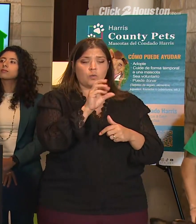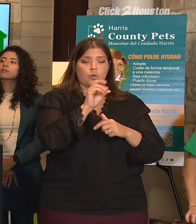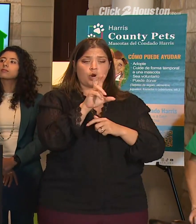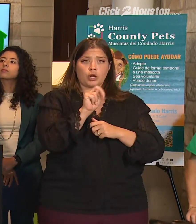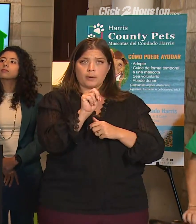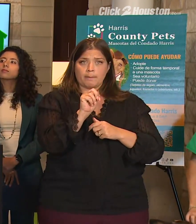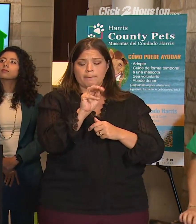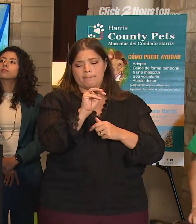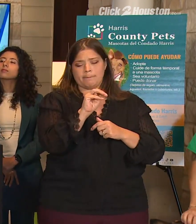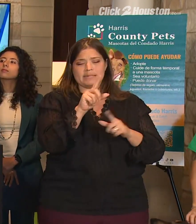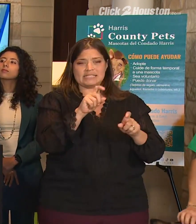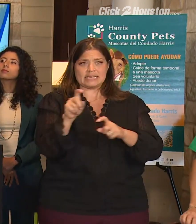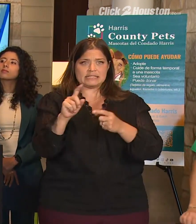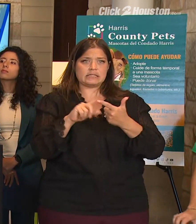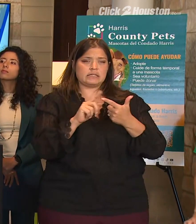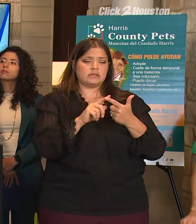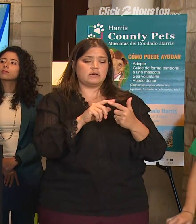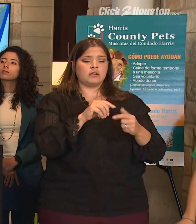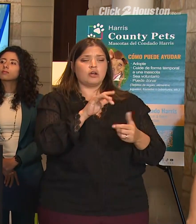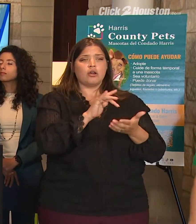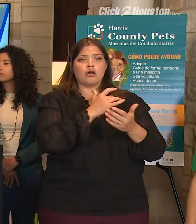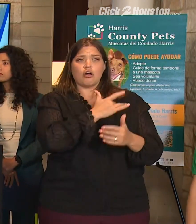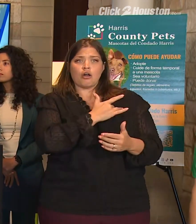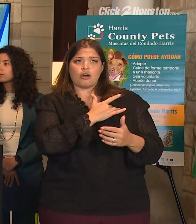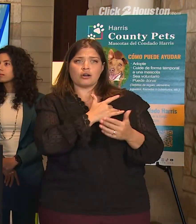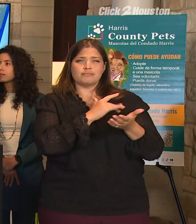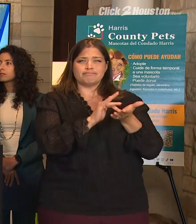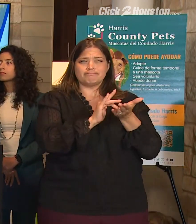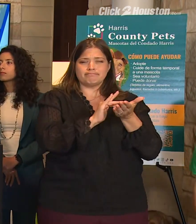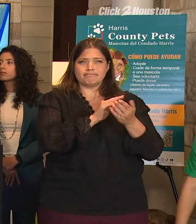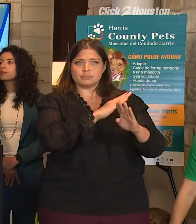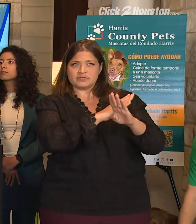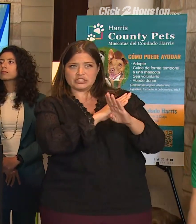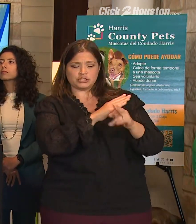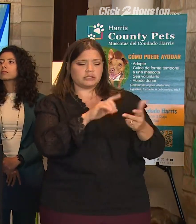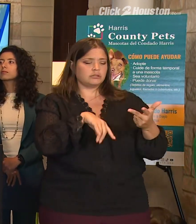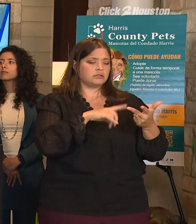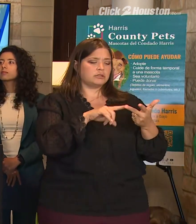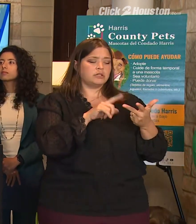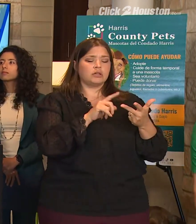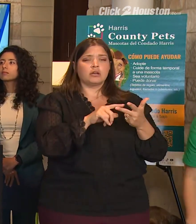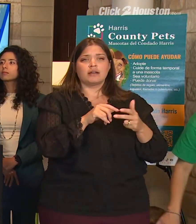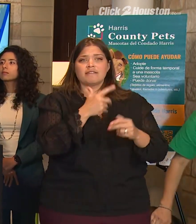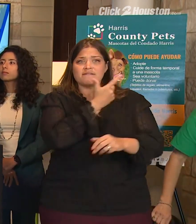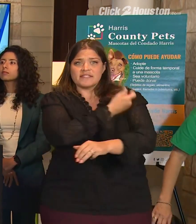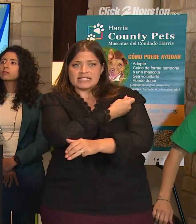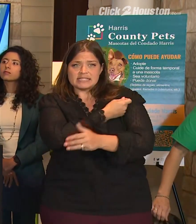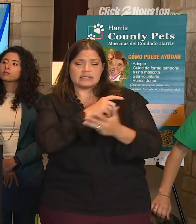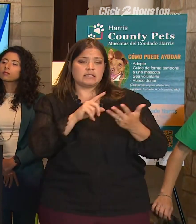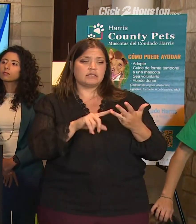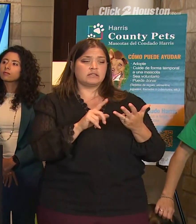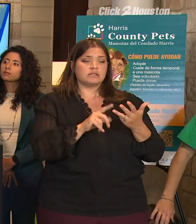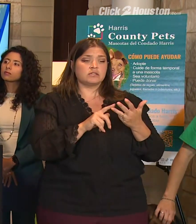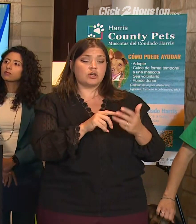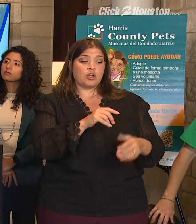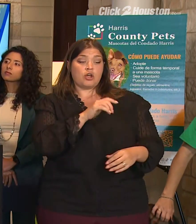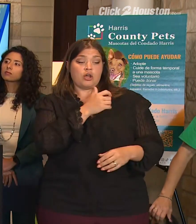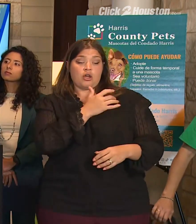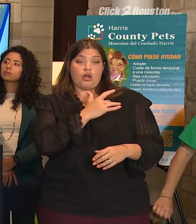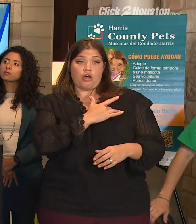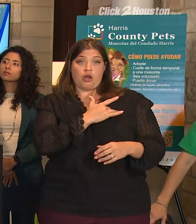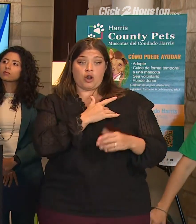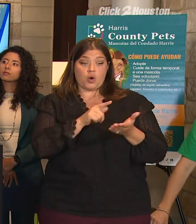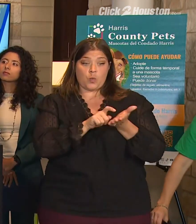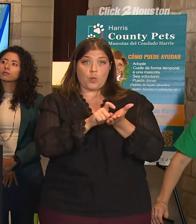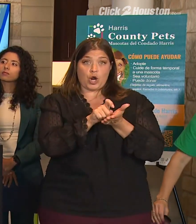vaccines, and we are also doing heartworm treatments, low cost. Heartworm disease is just prevalent